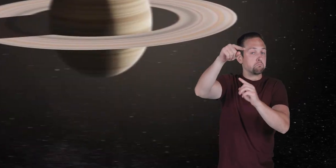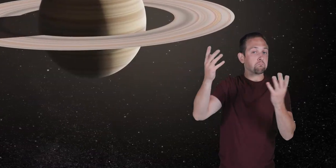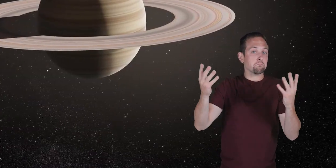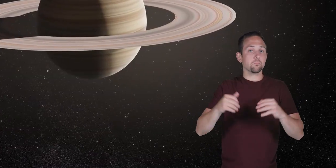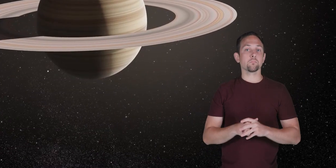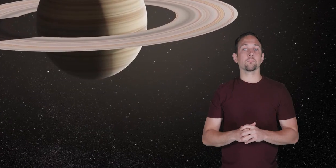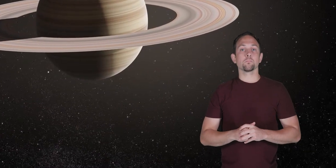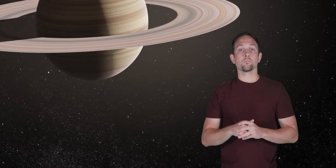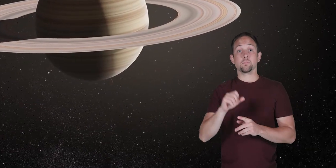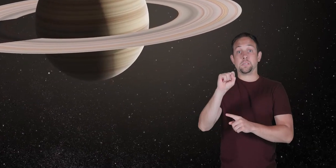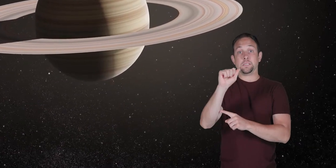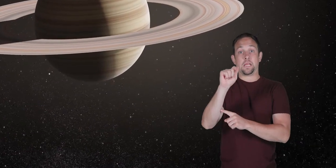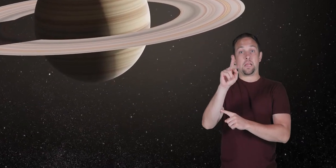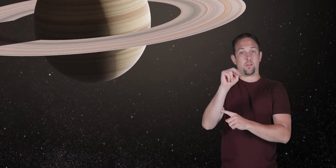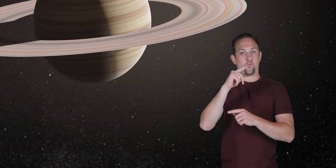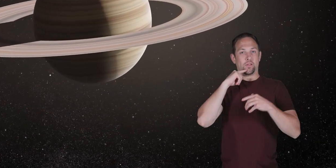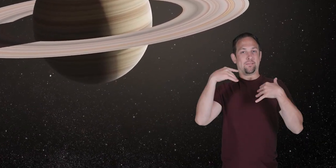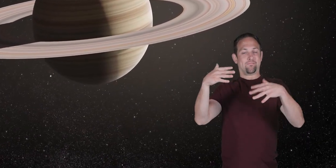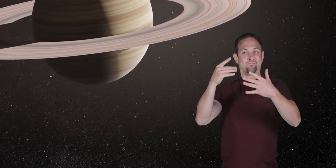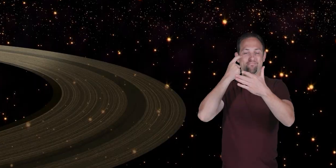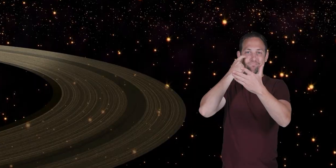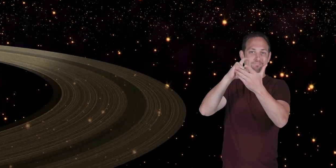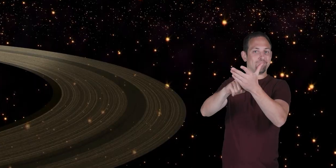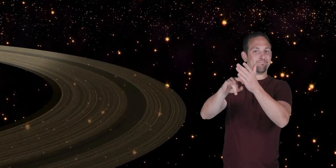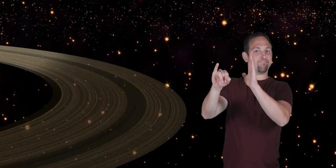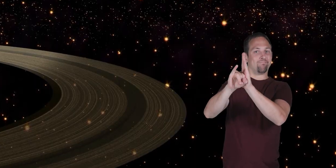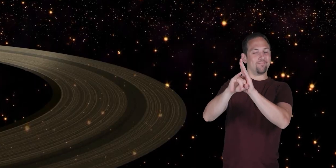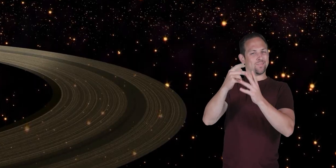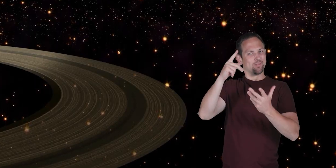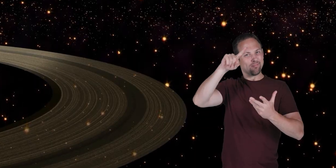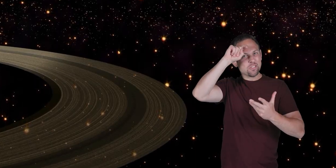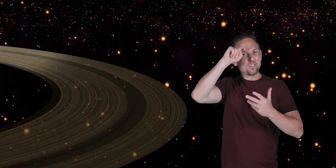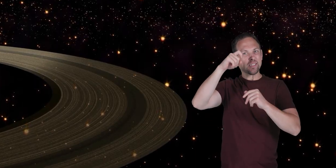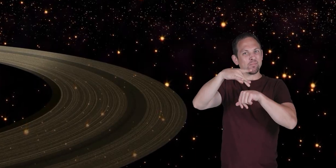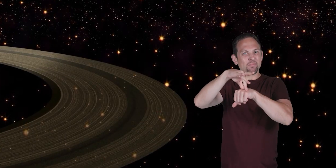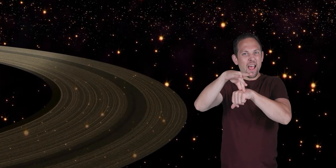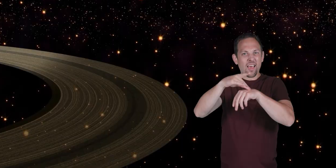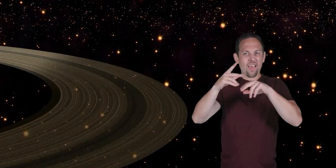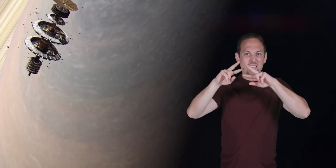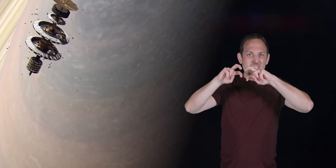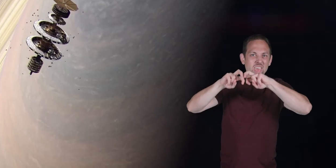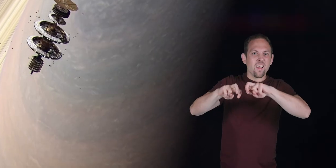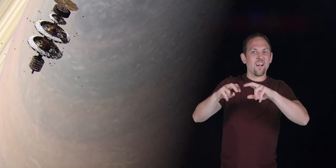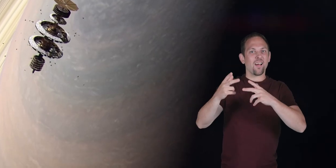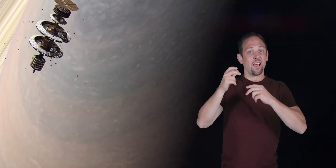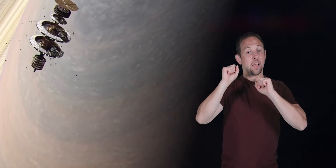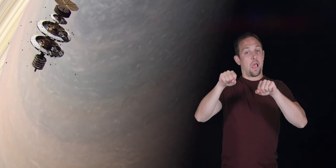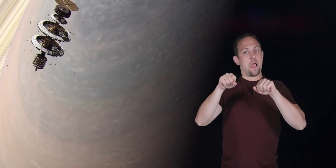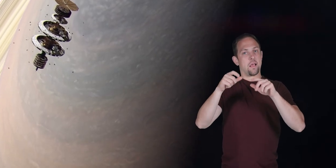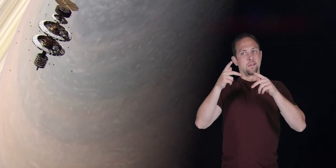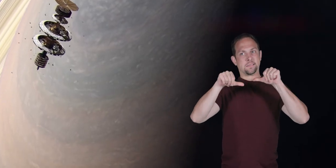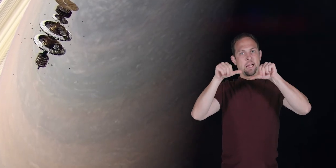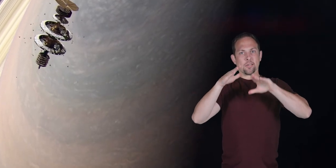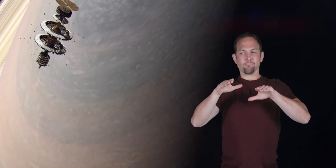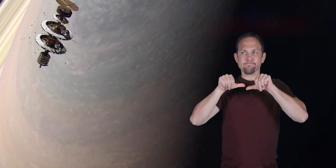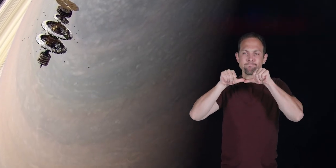Saturn is an iconic mysterious planet that continues to be studied by scientists